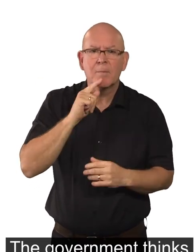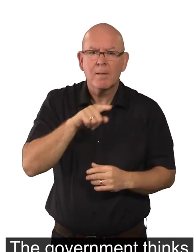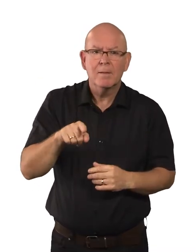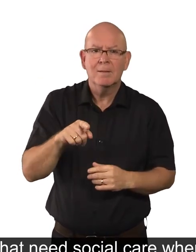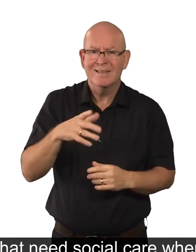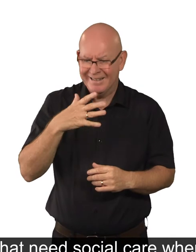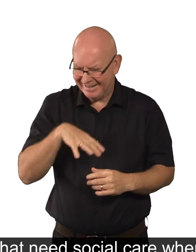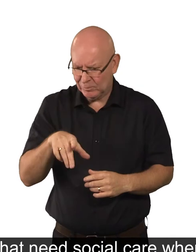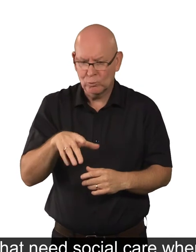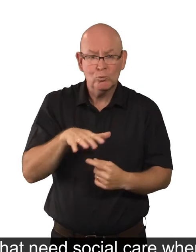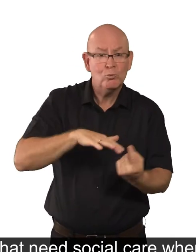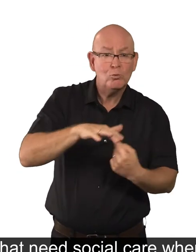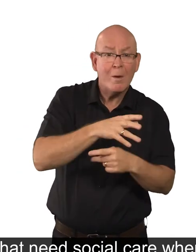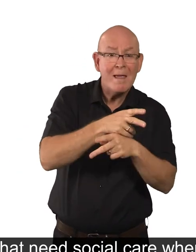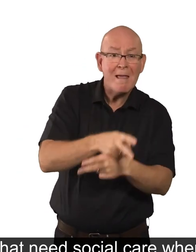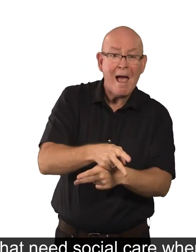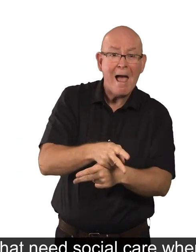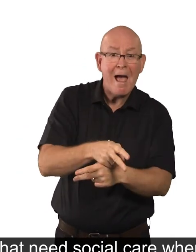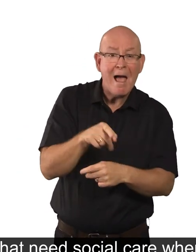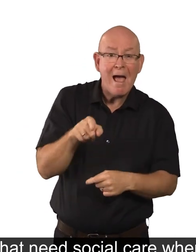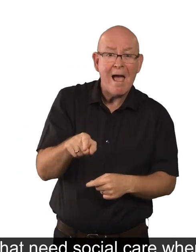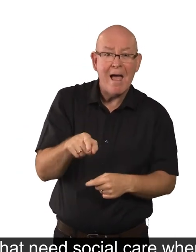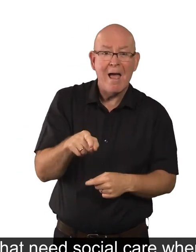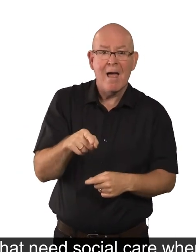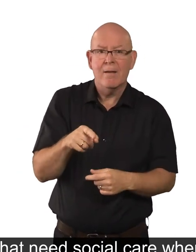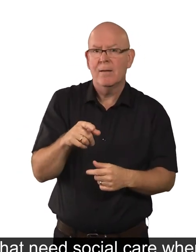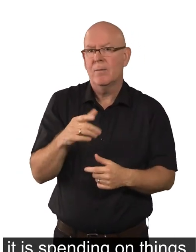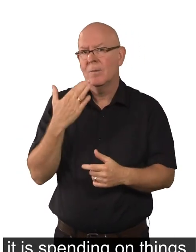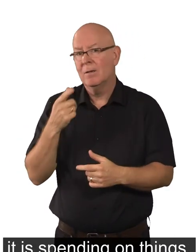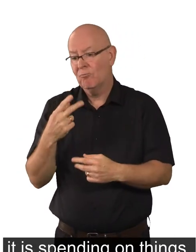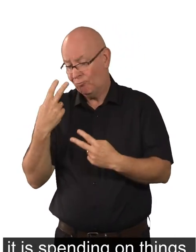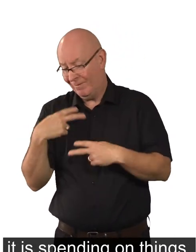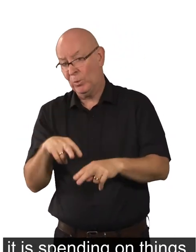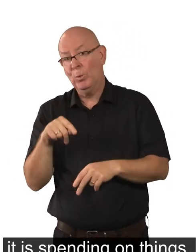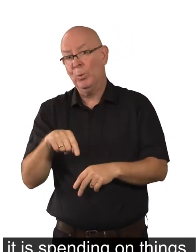that need social care, when it reviews how much money it is spending on things.